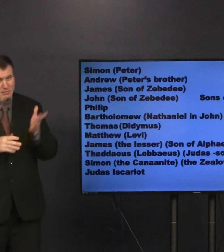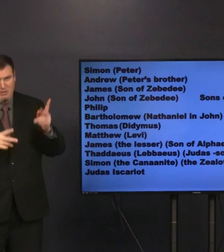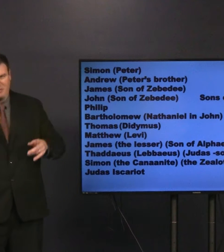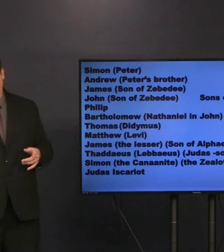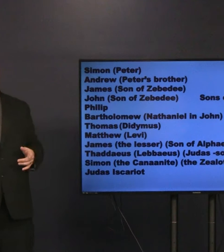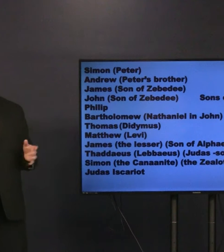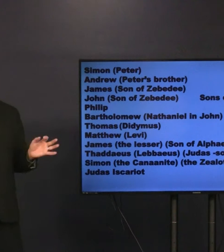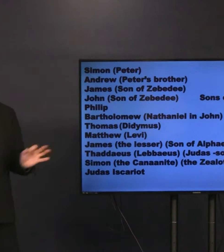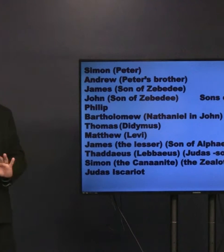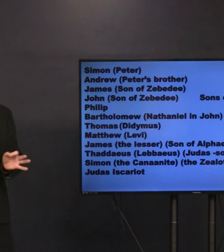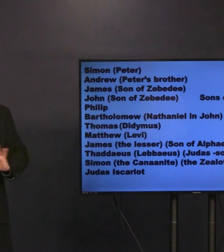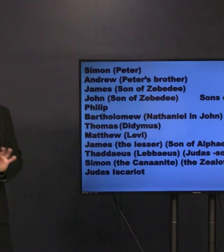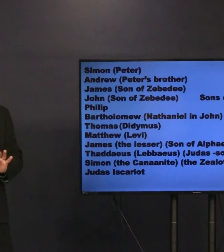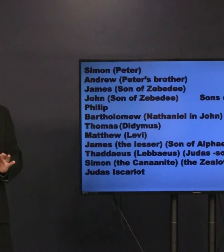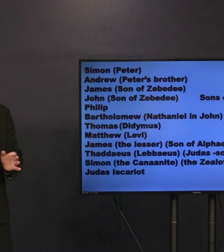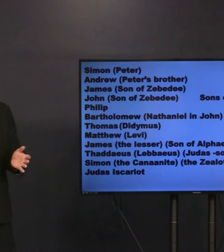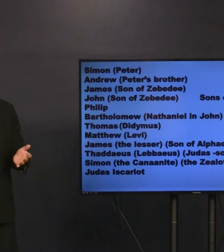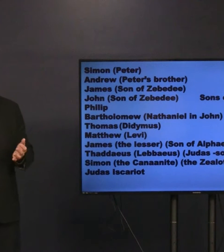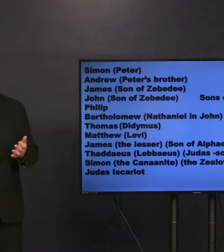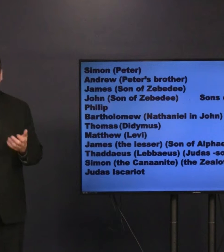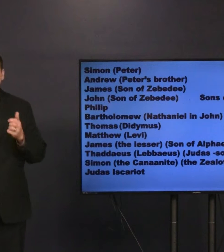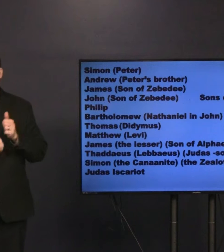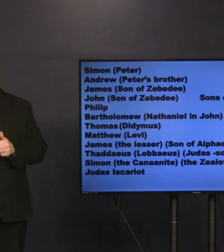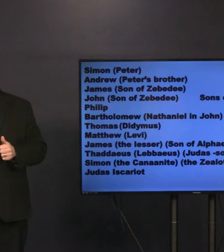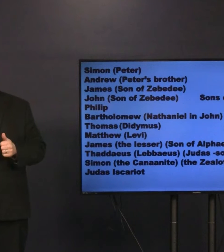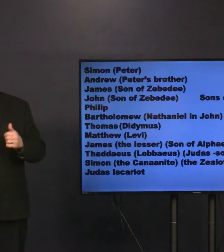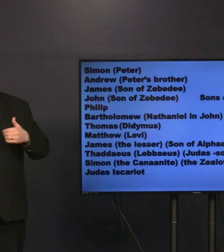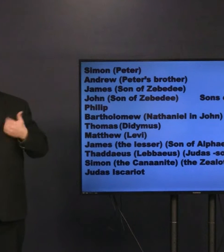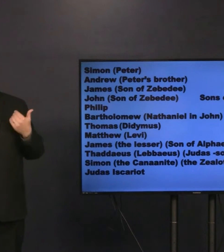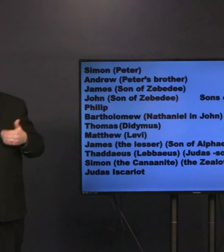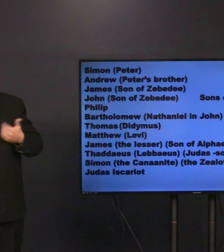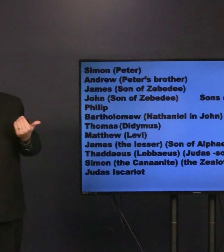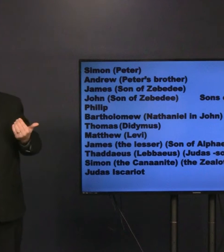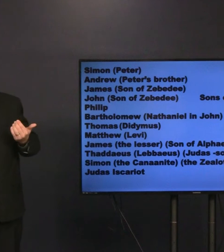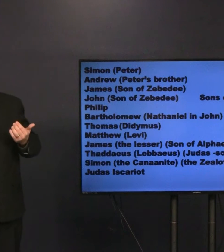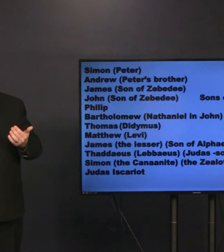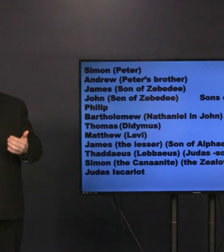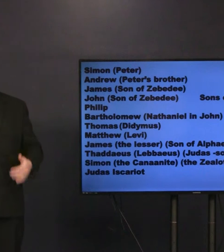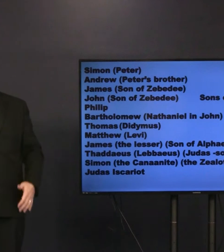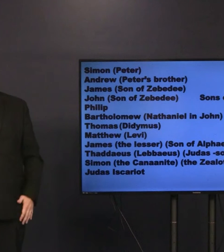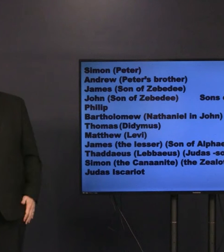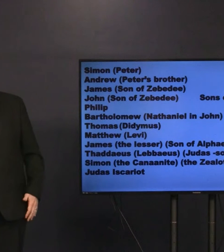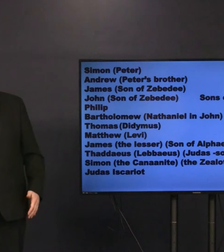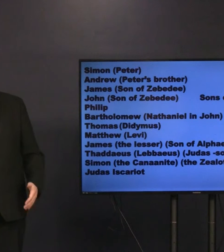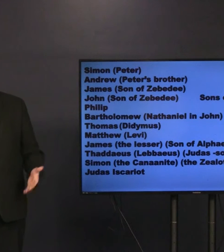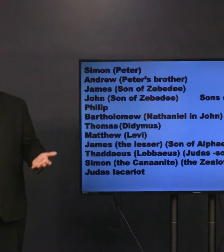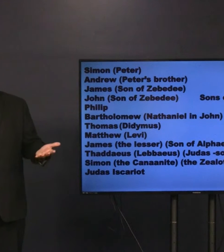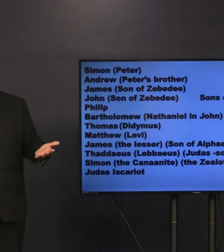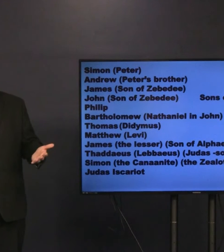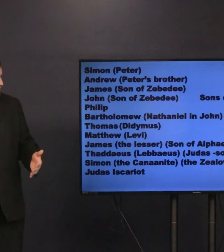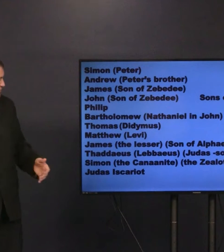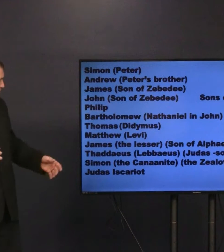Now some people think that means was less important, but most people think he'd be younger or shorter.